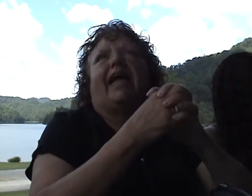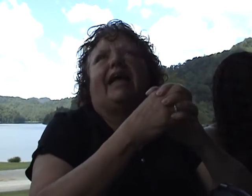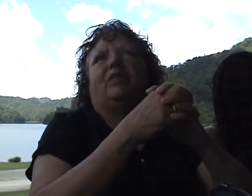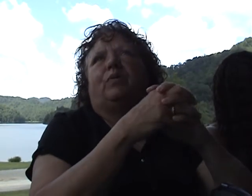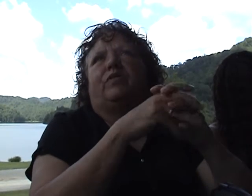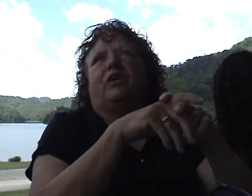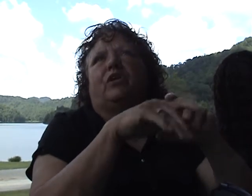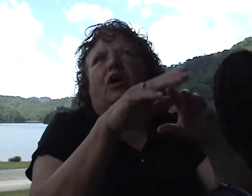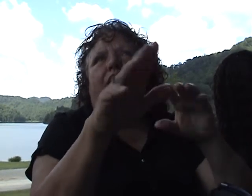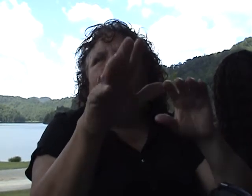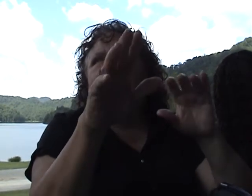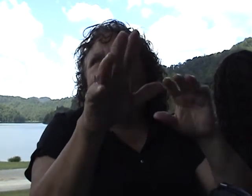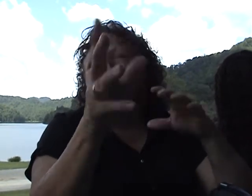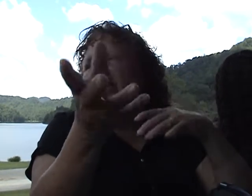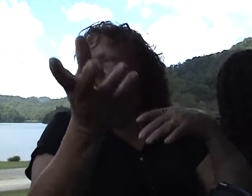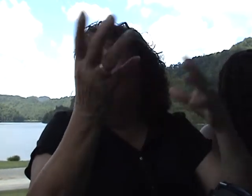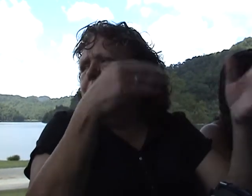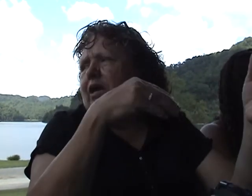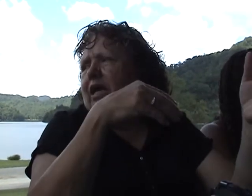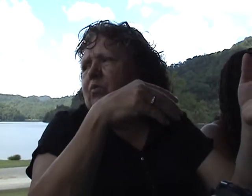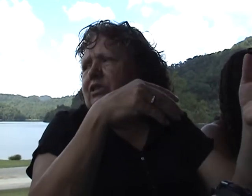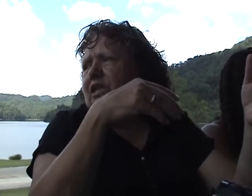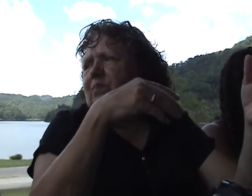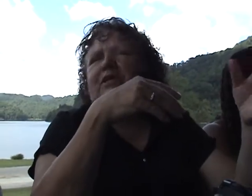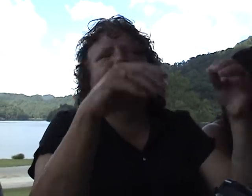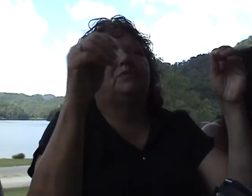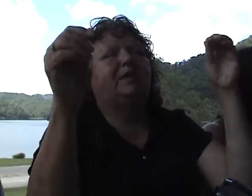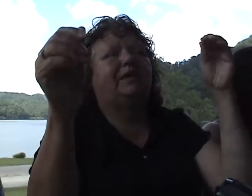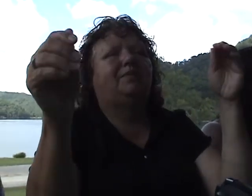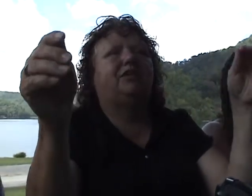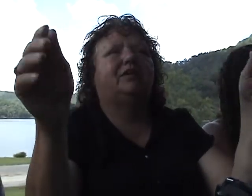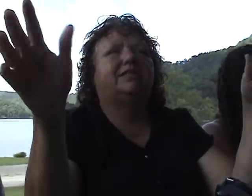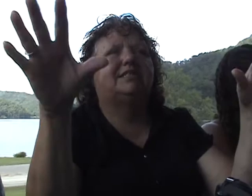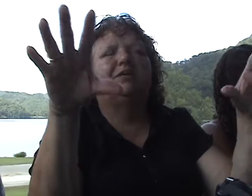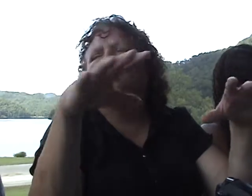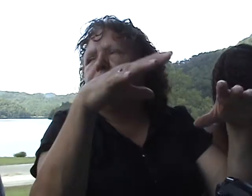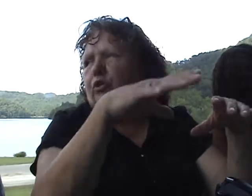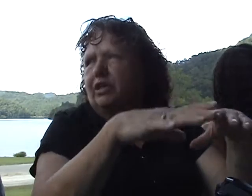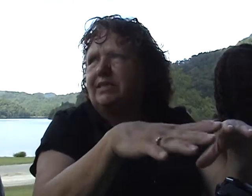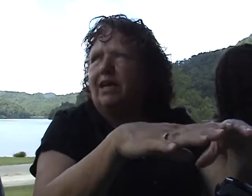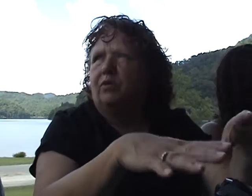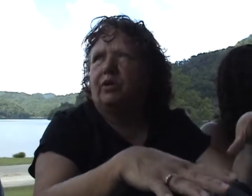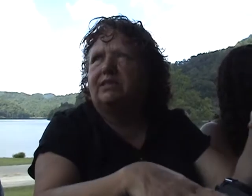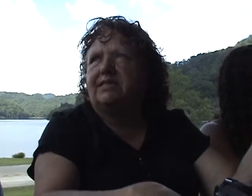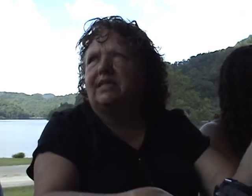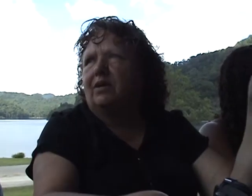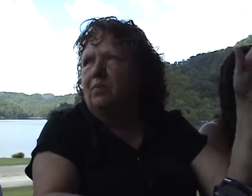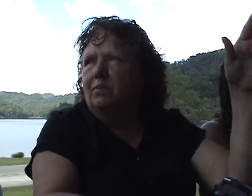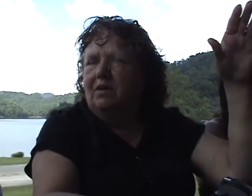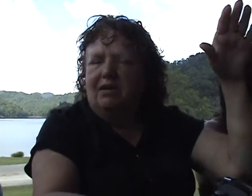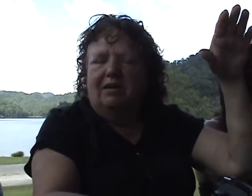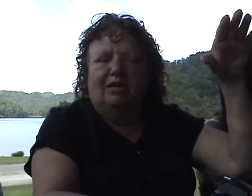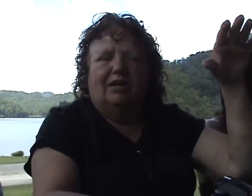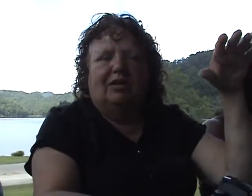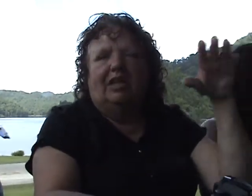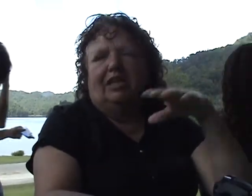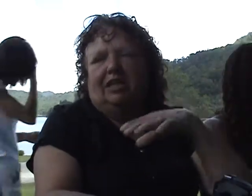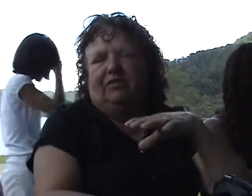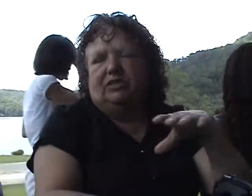And they were there long enough that I could go get my camera and take pictures. But, I mean, you could see them. When you looked at them, you could see them, like, to